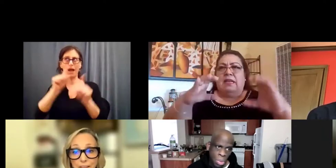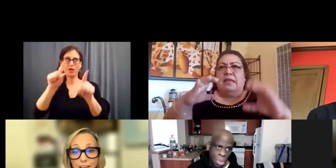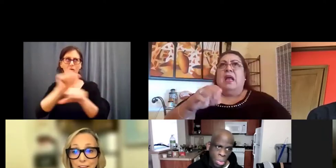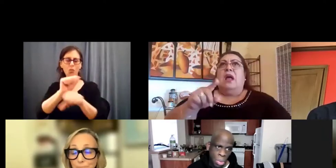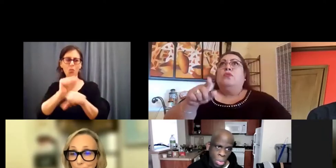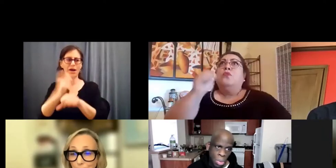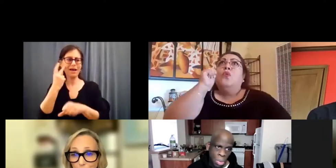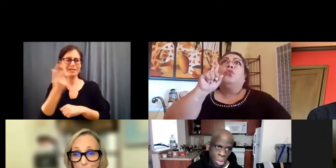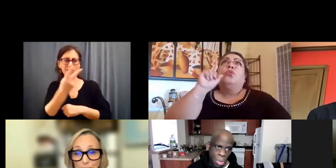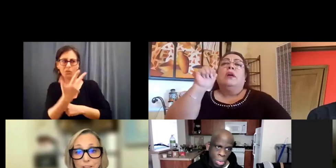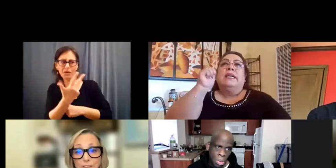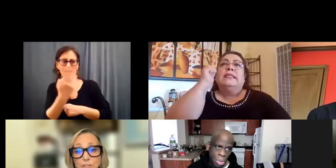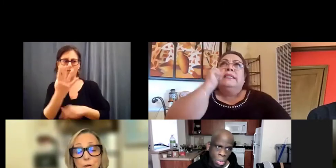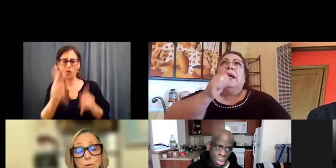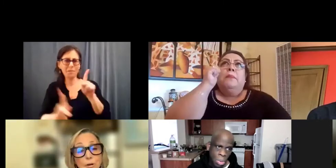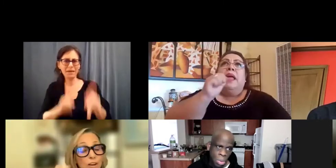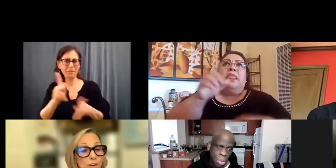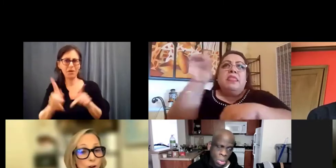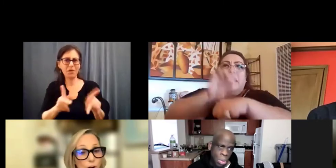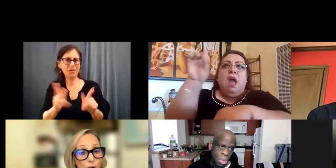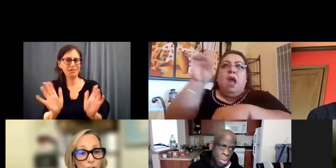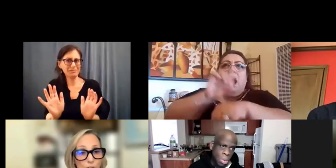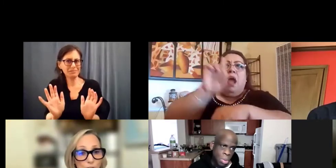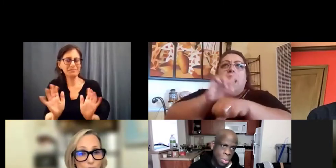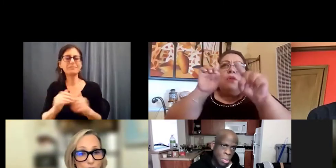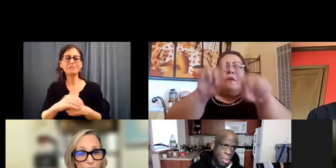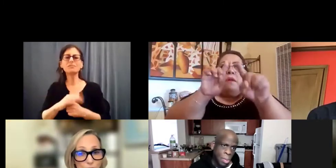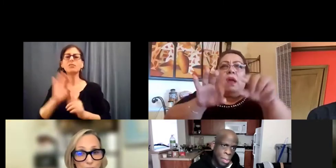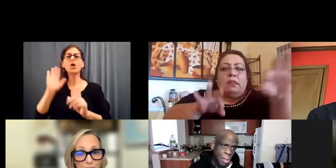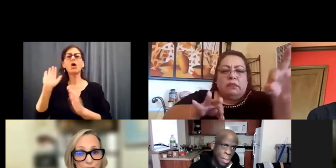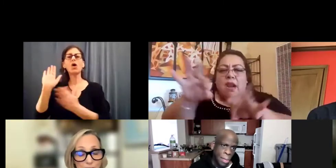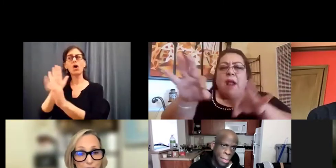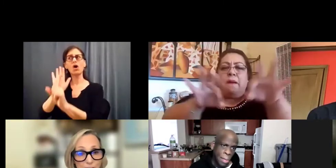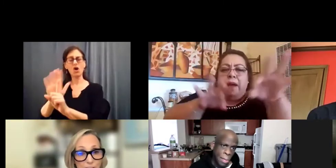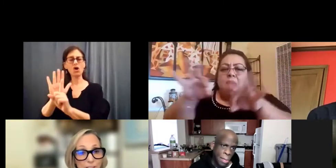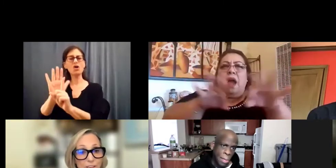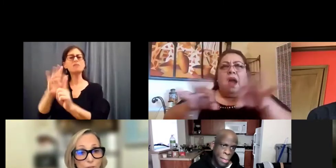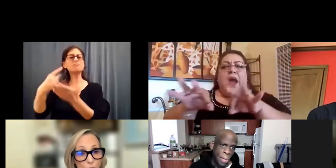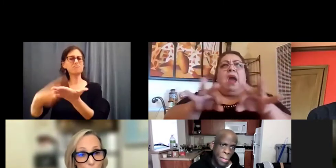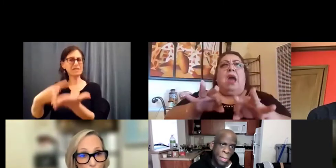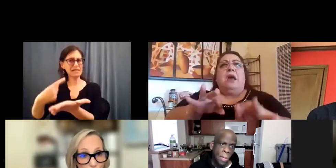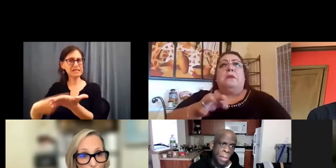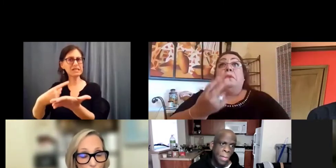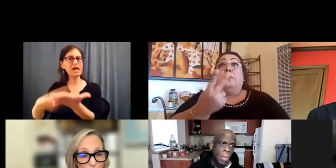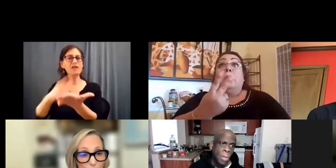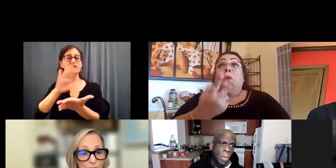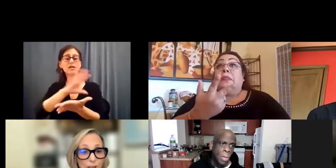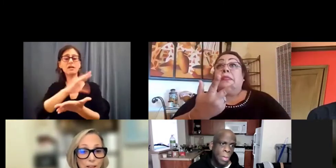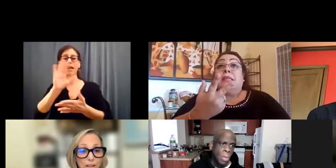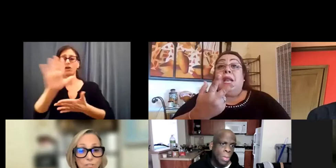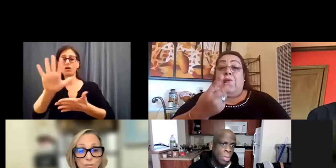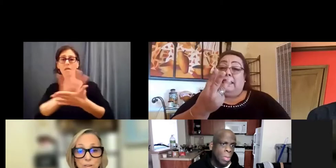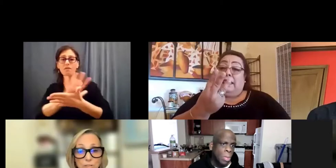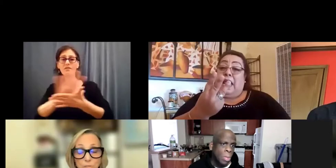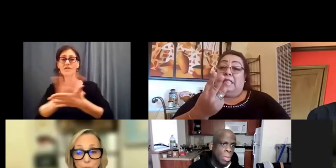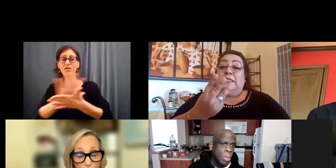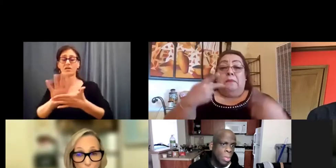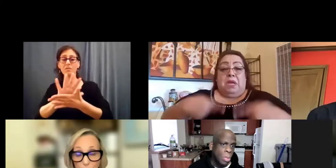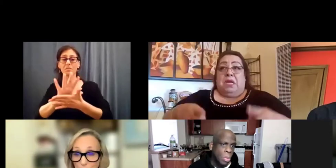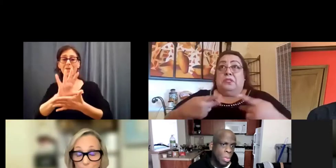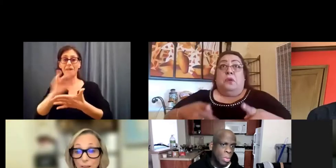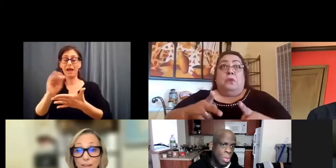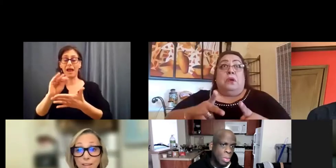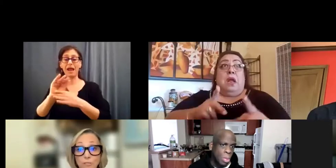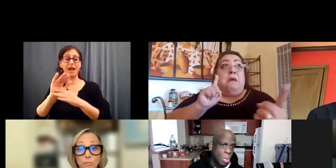And so her conversations around it, I think your film, and Shikinita's